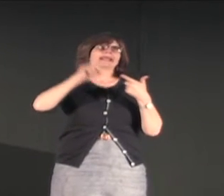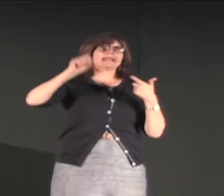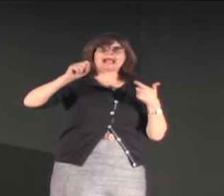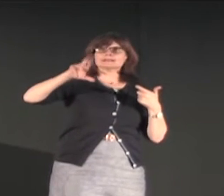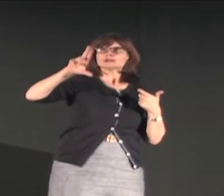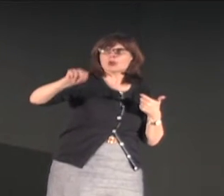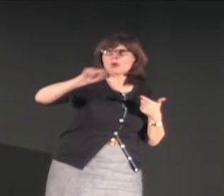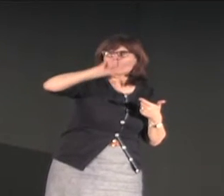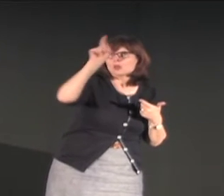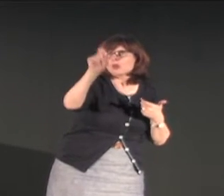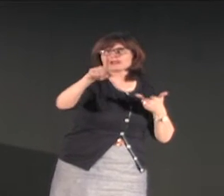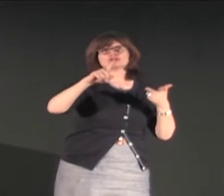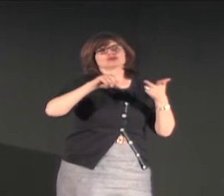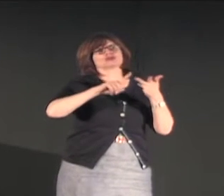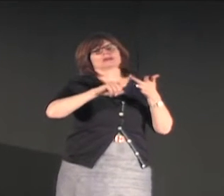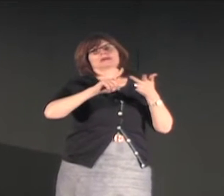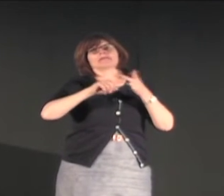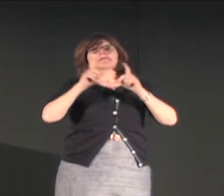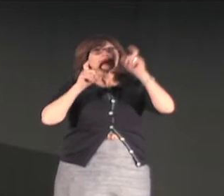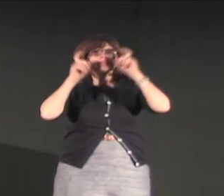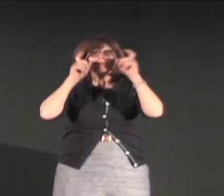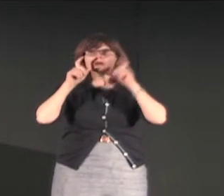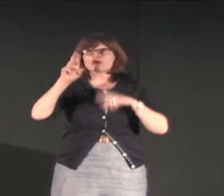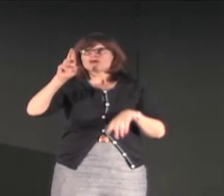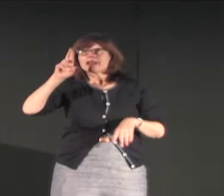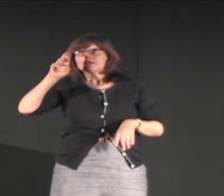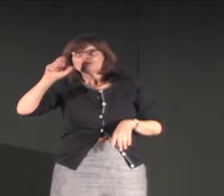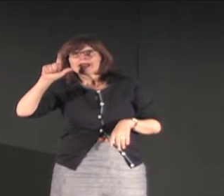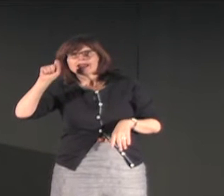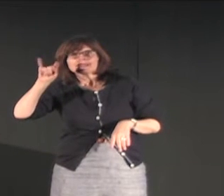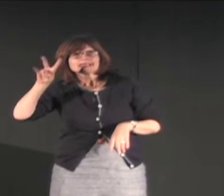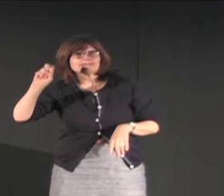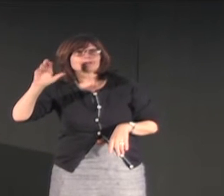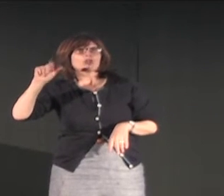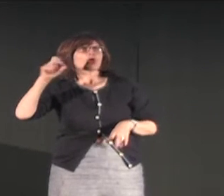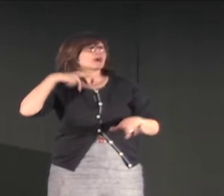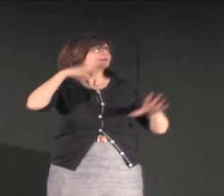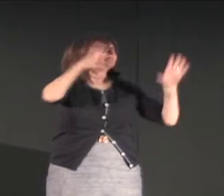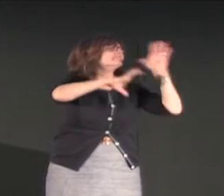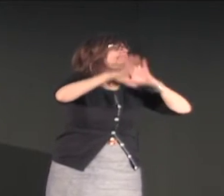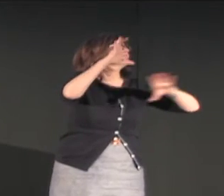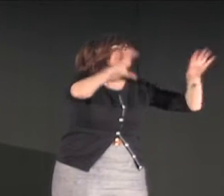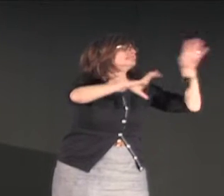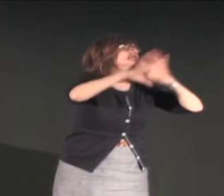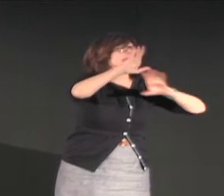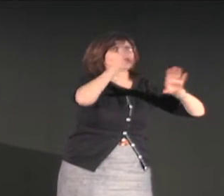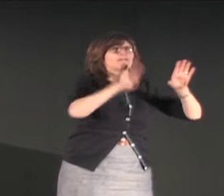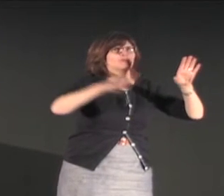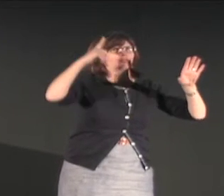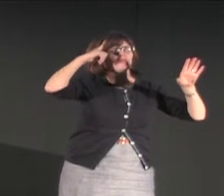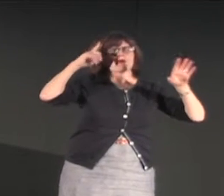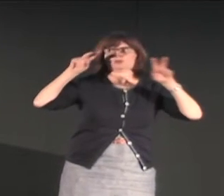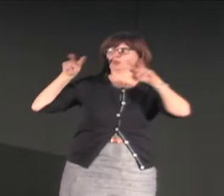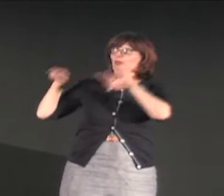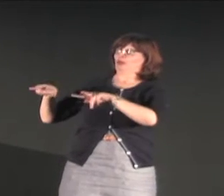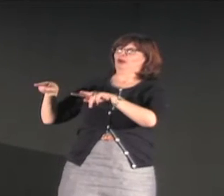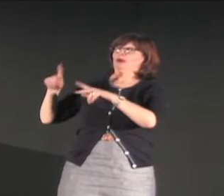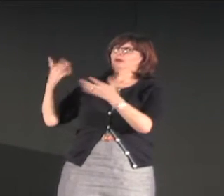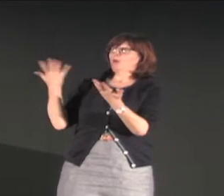and that there was a pattern I mean certainly we think of things as WH questions and other relative clauses and we've been studying many